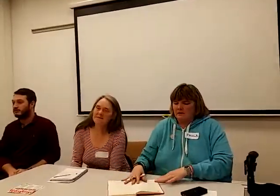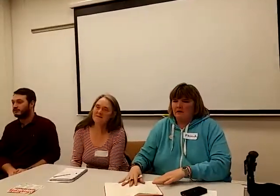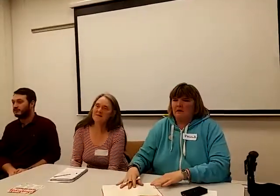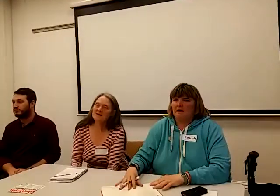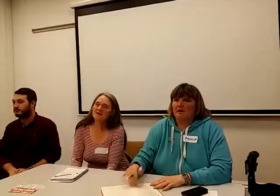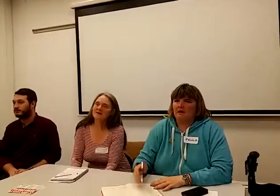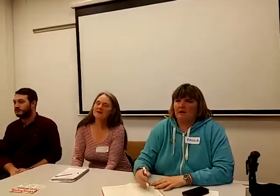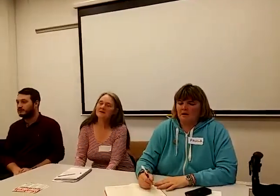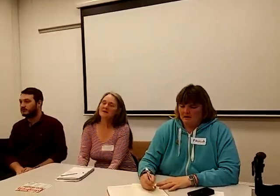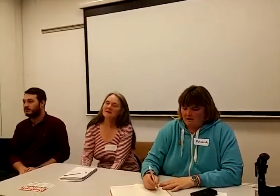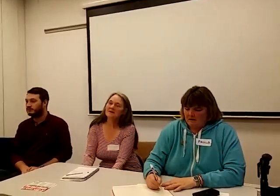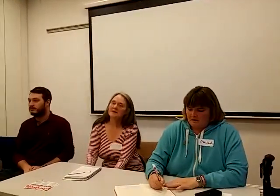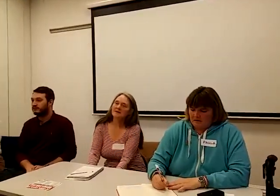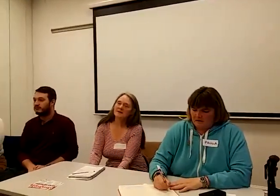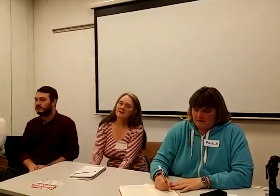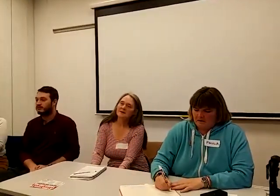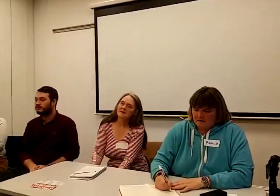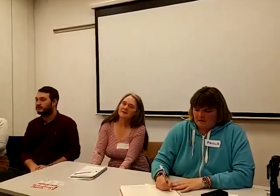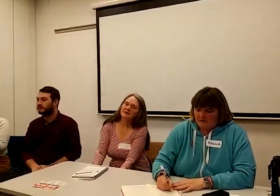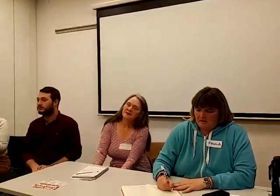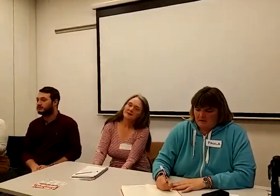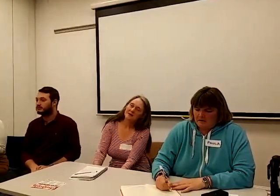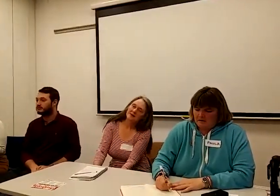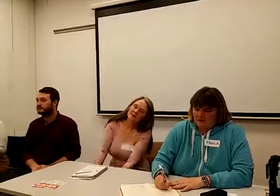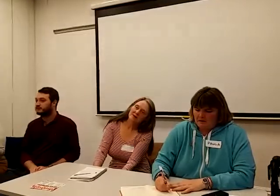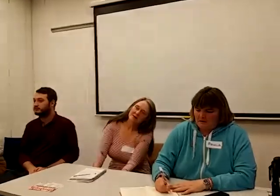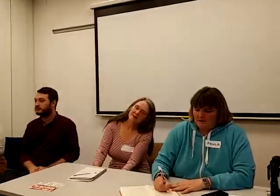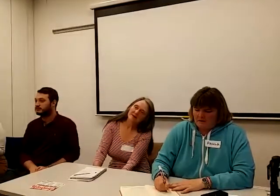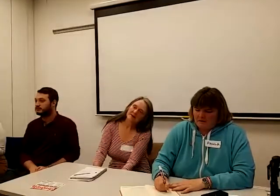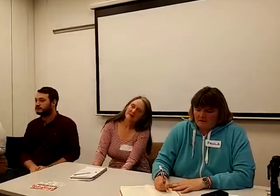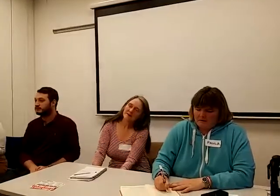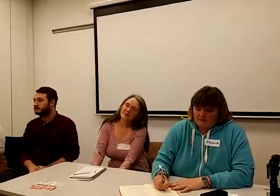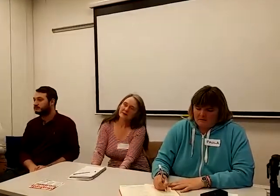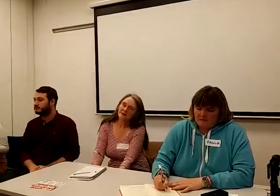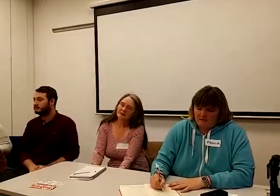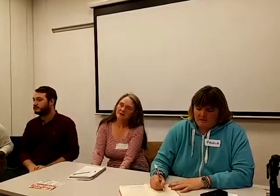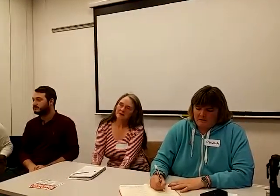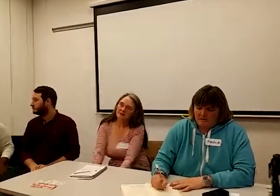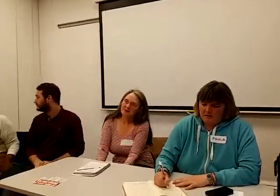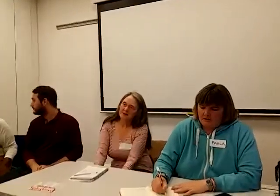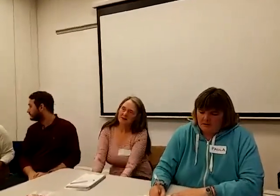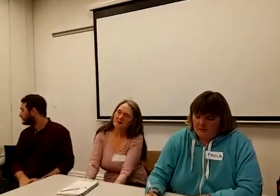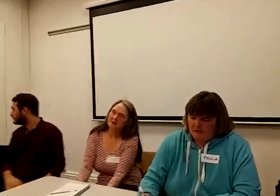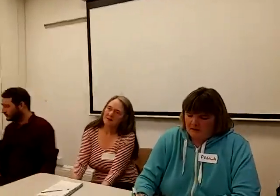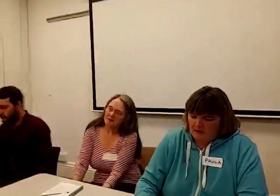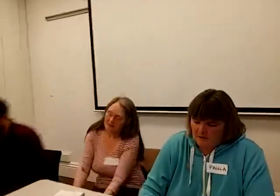Graham Ellis, from here to support in Lancashire, and UNISIN, National Disabled Mental